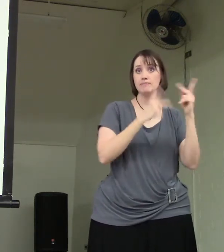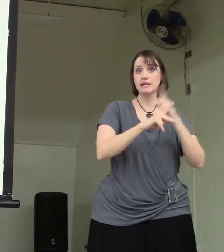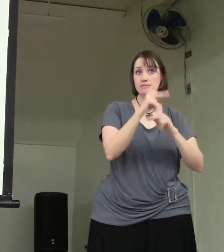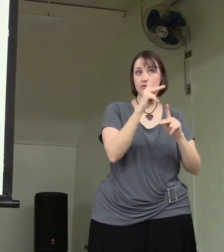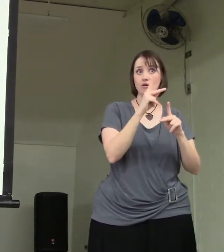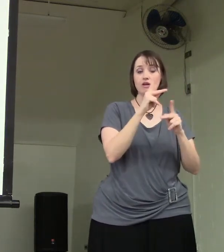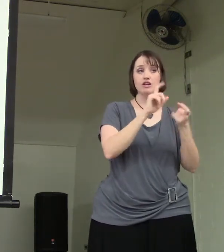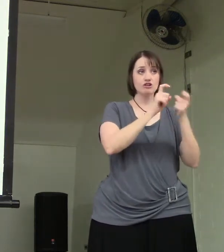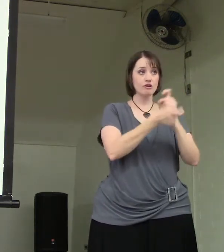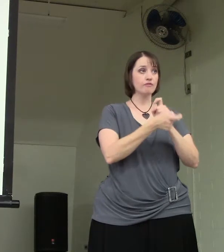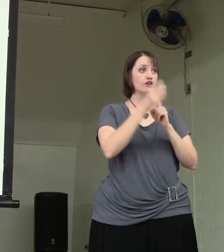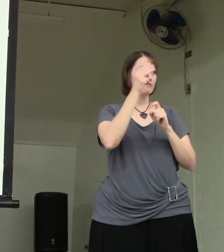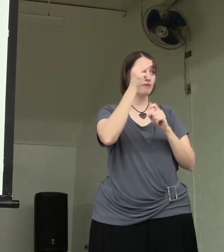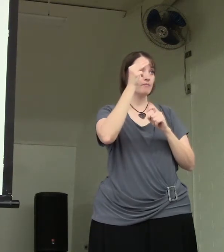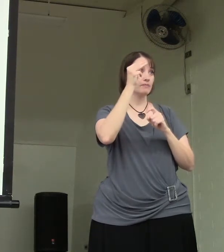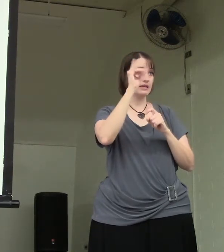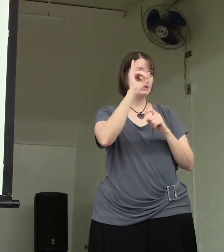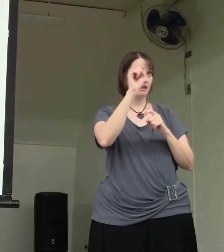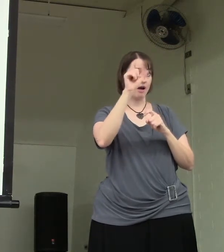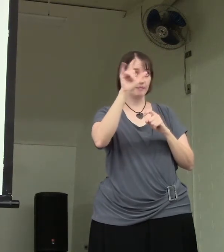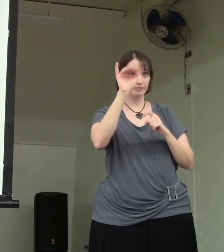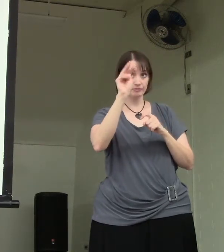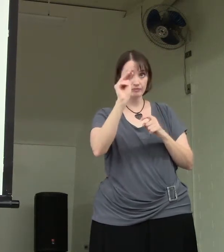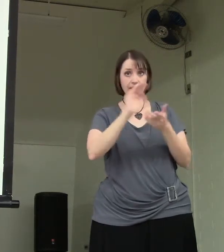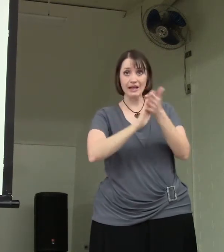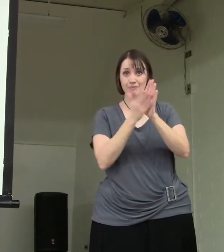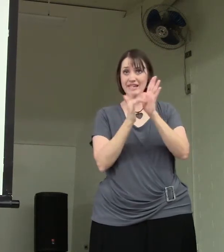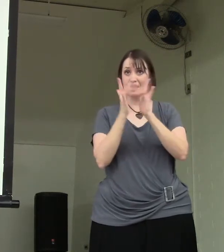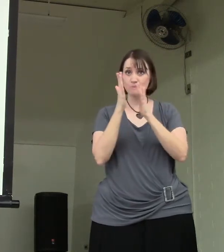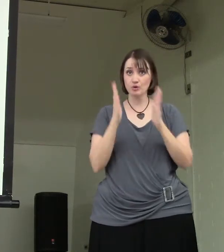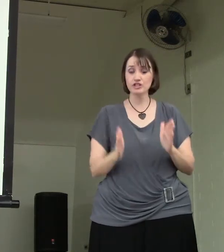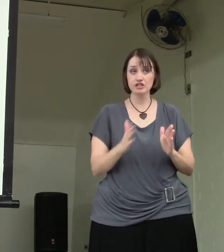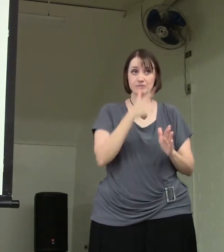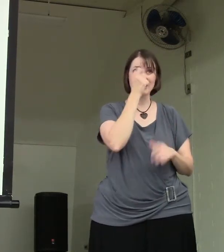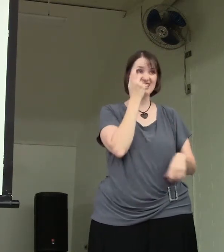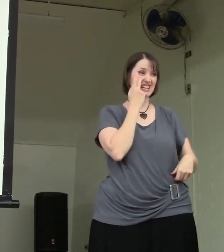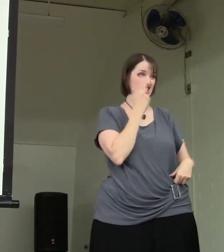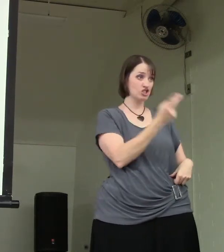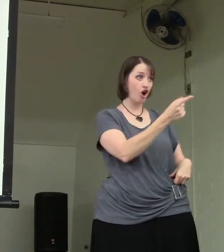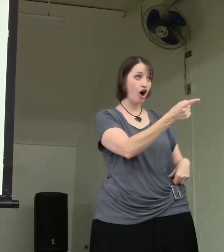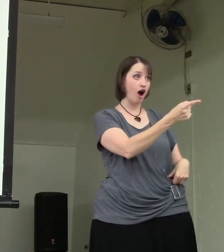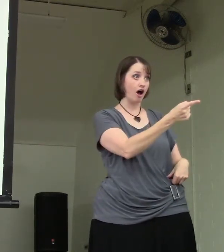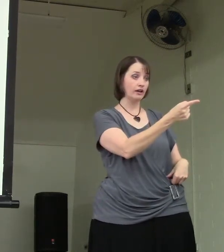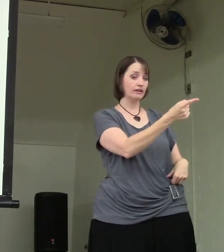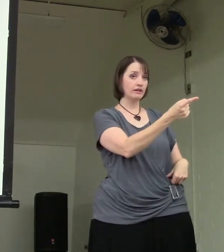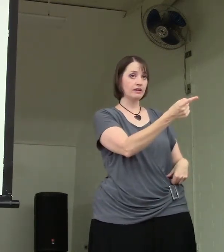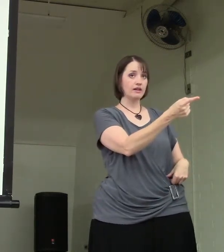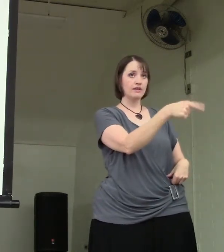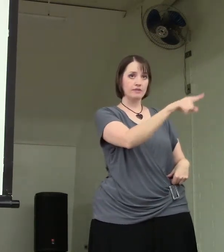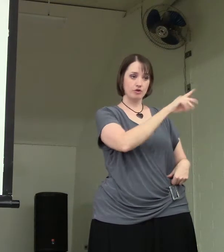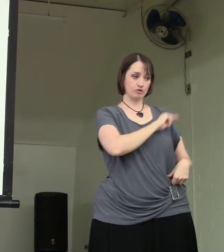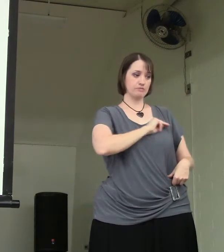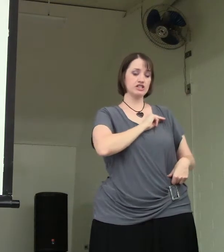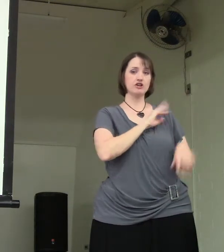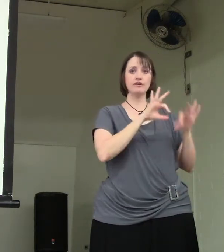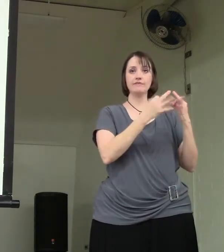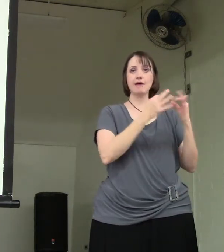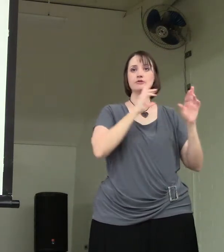people converted from Islam and became Christians because they saw those missionary families